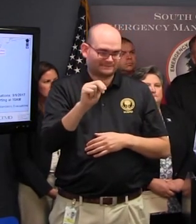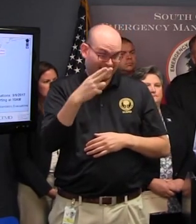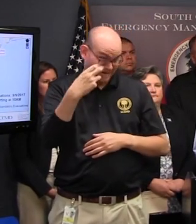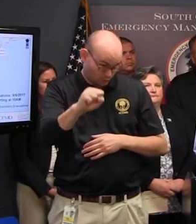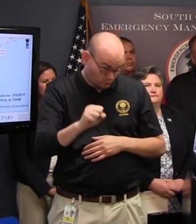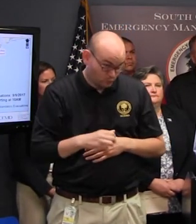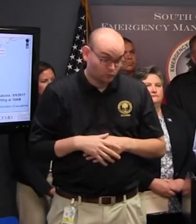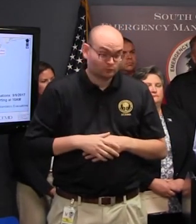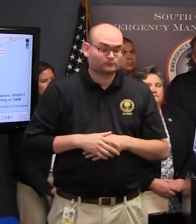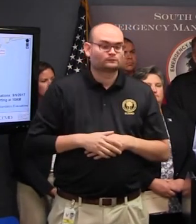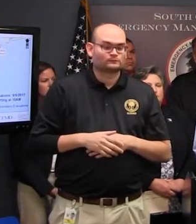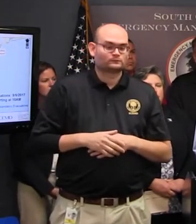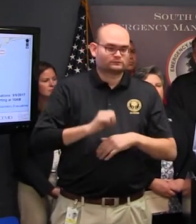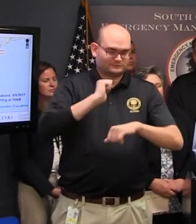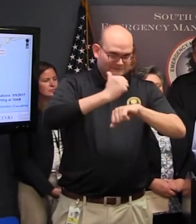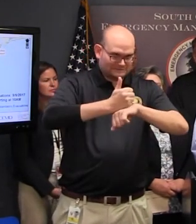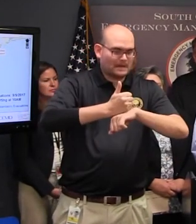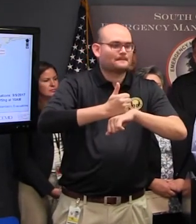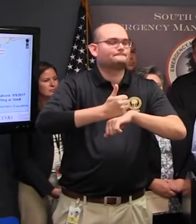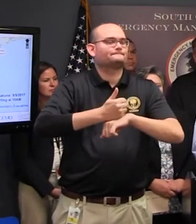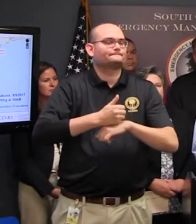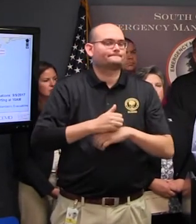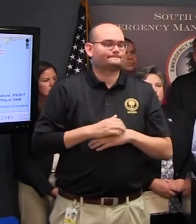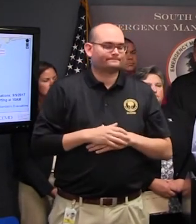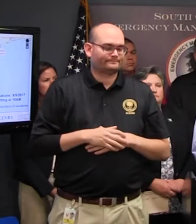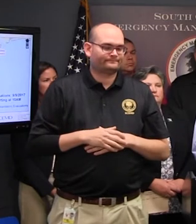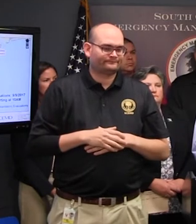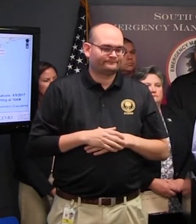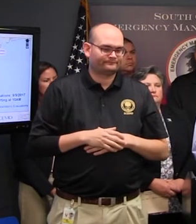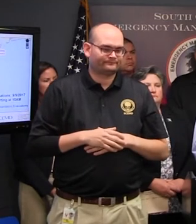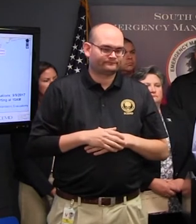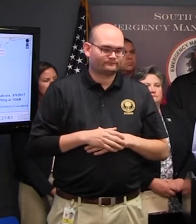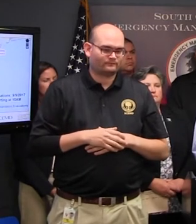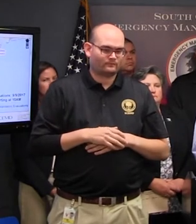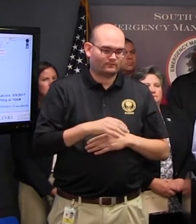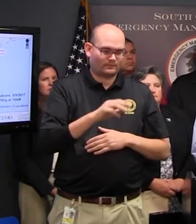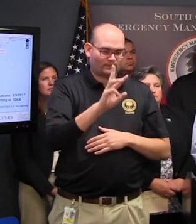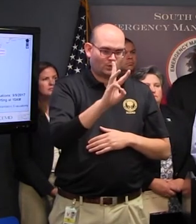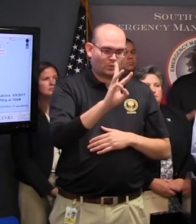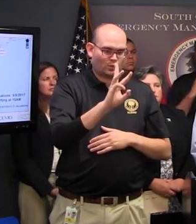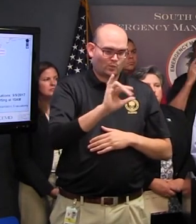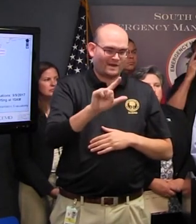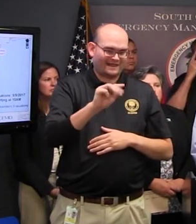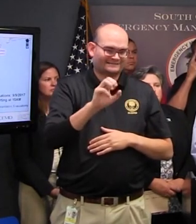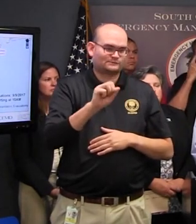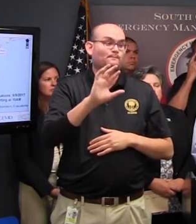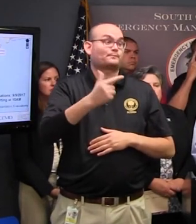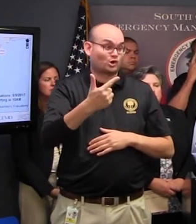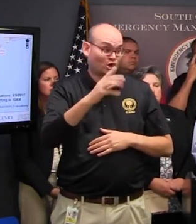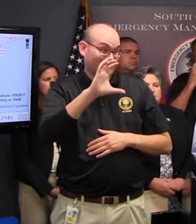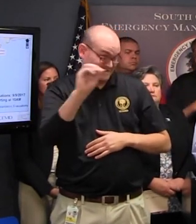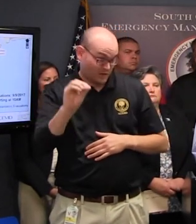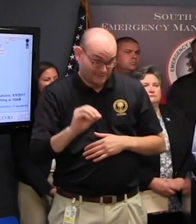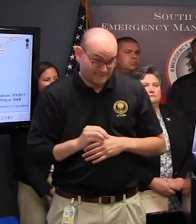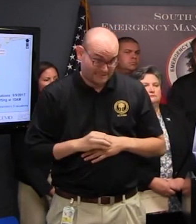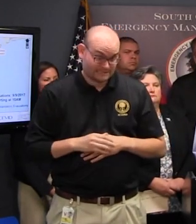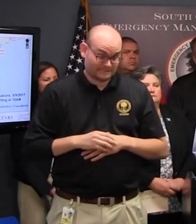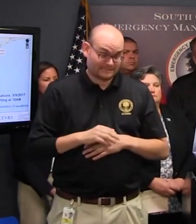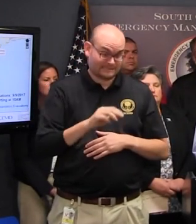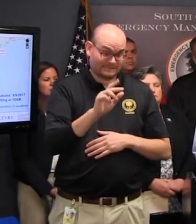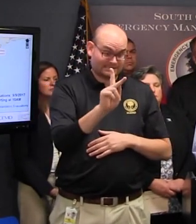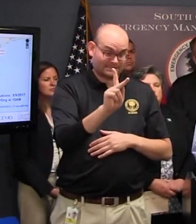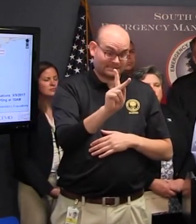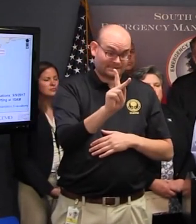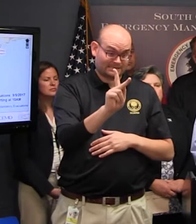and finally in Williamsburg County King Street High School excuse me King Street Senior High has a shelter on